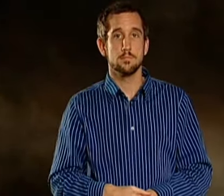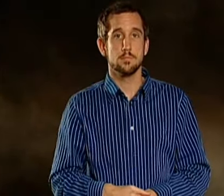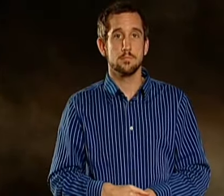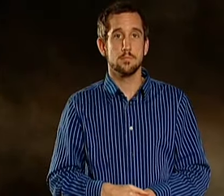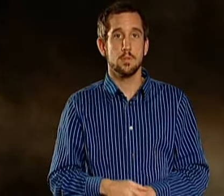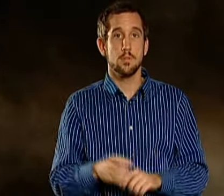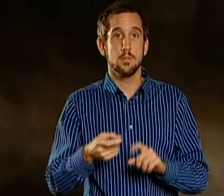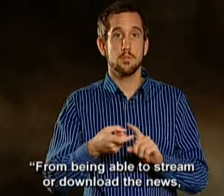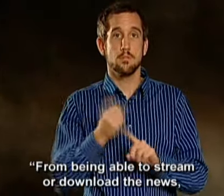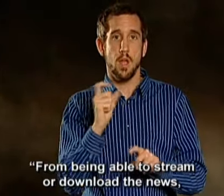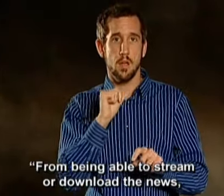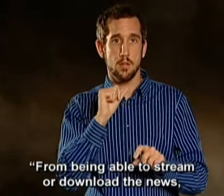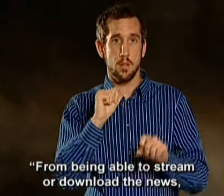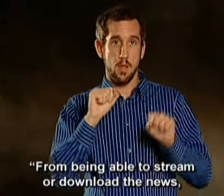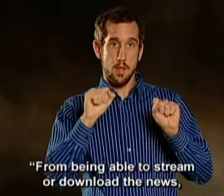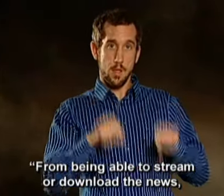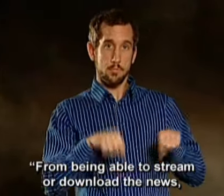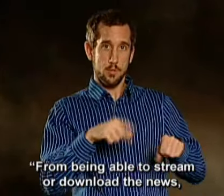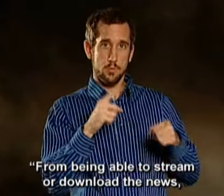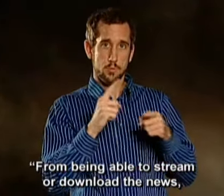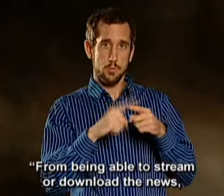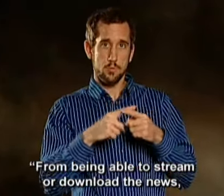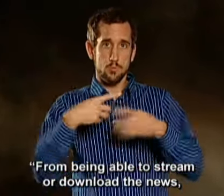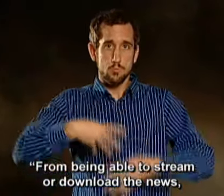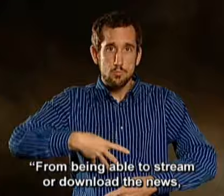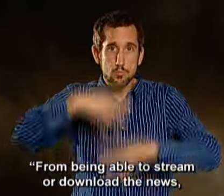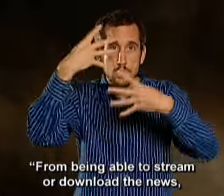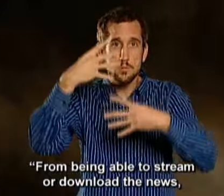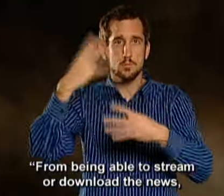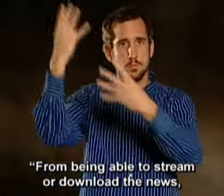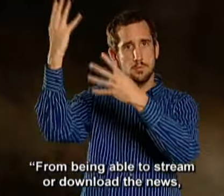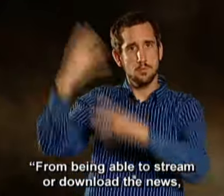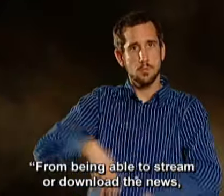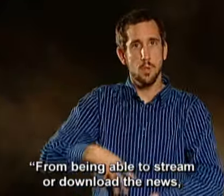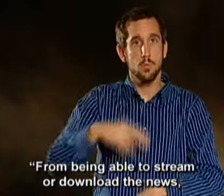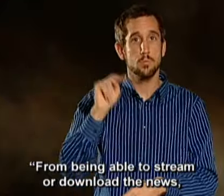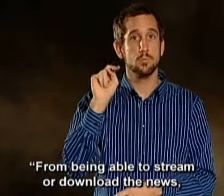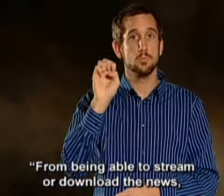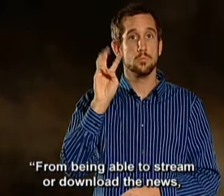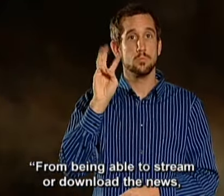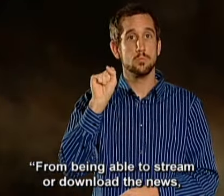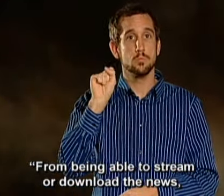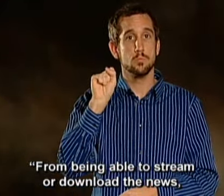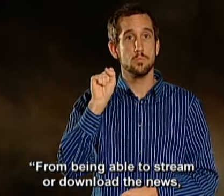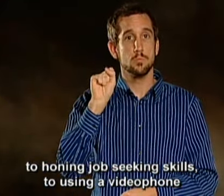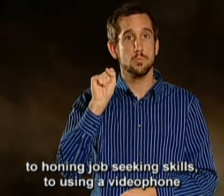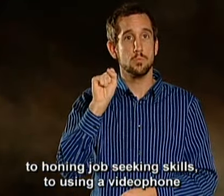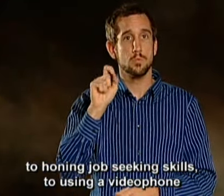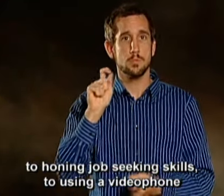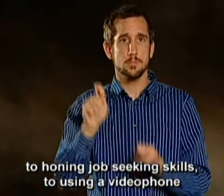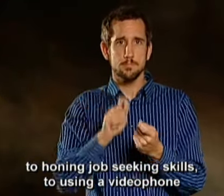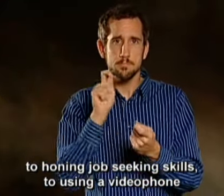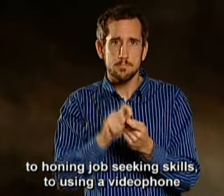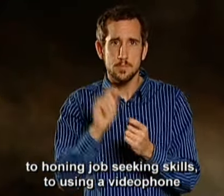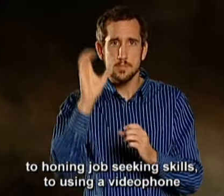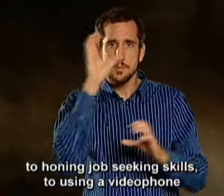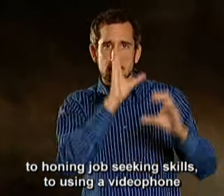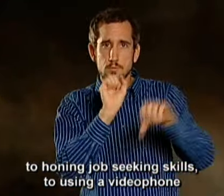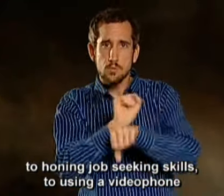being able to stream or download the news, to honing job seeking skills,